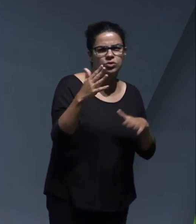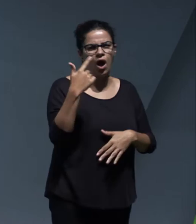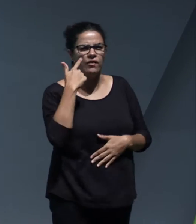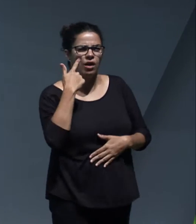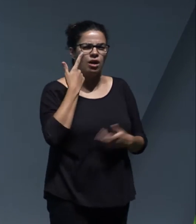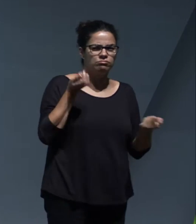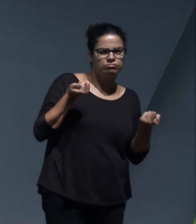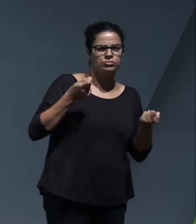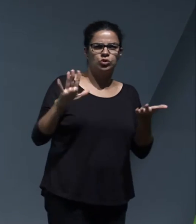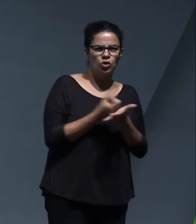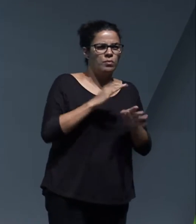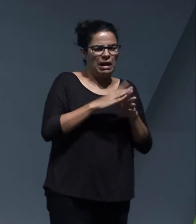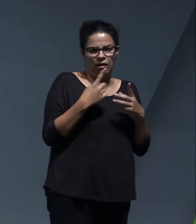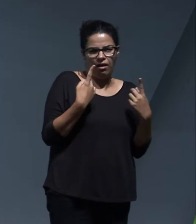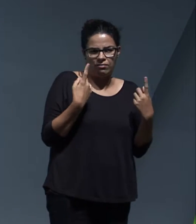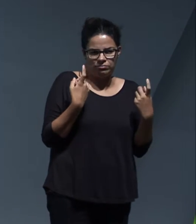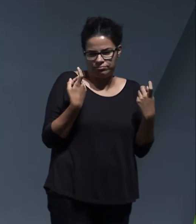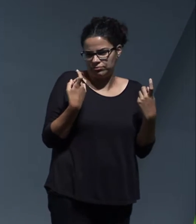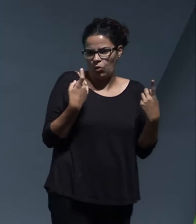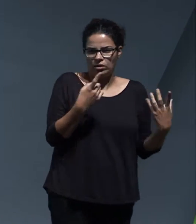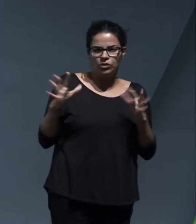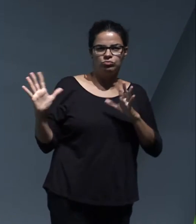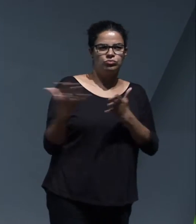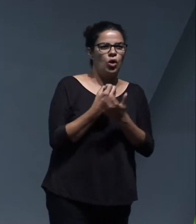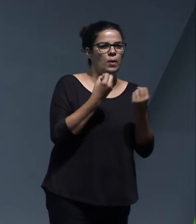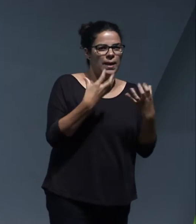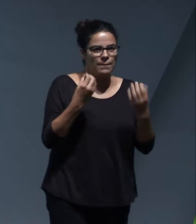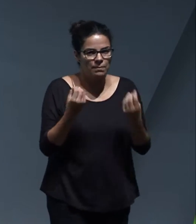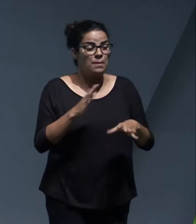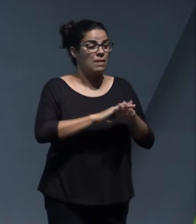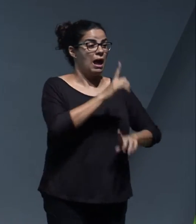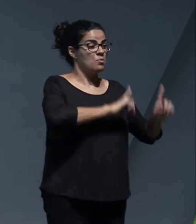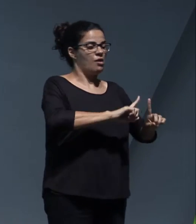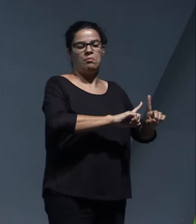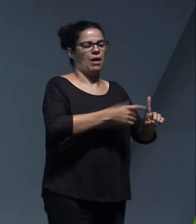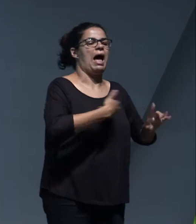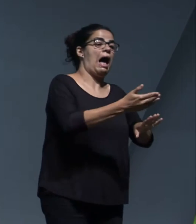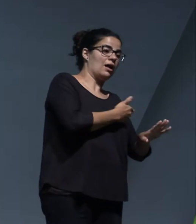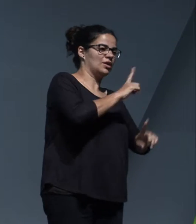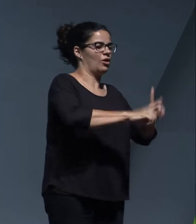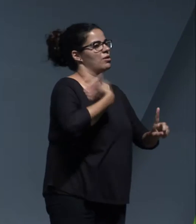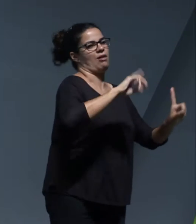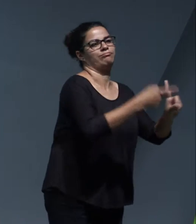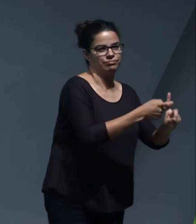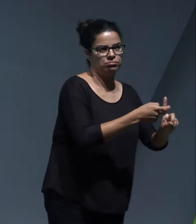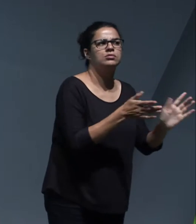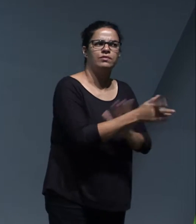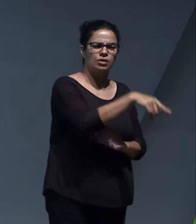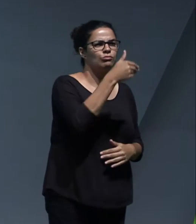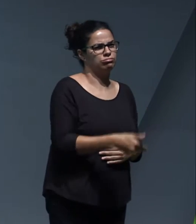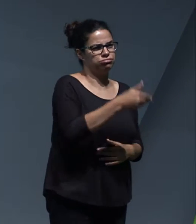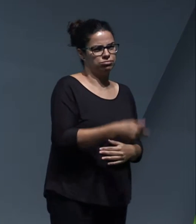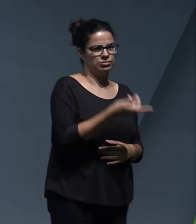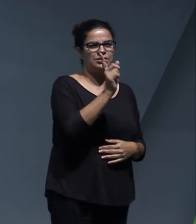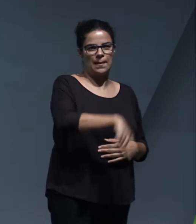who've ensured that nothing has been wanting. They've offered solutions before problems are rising,